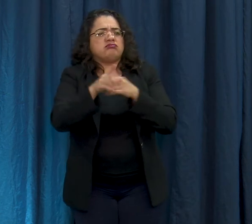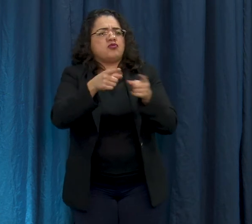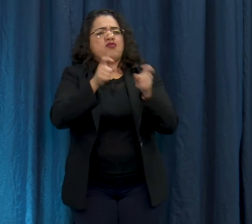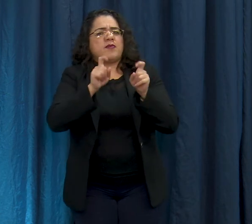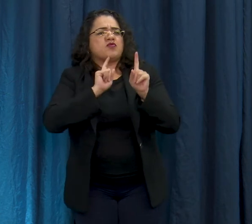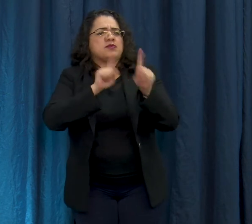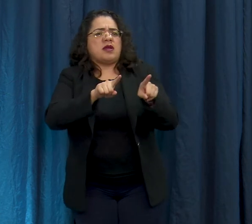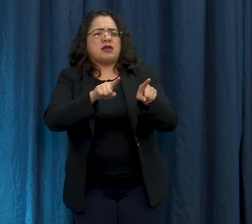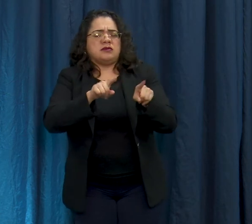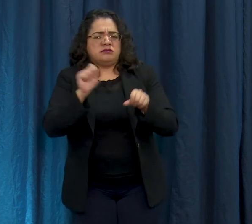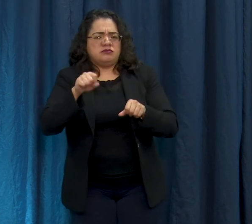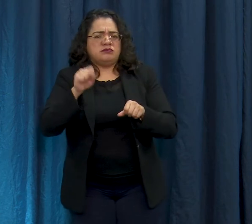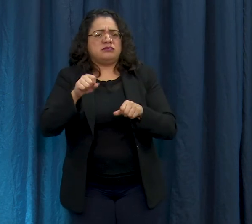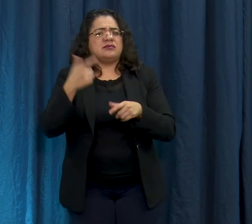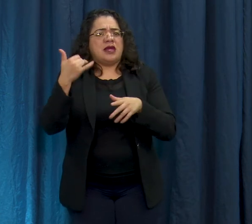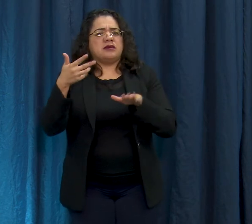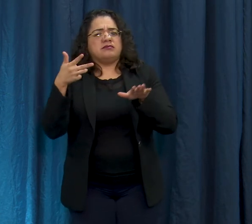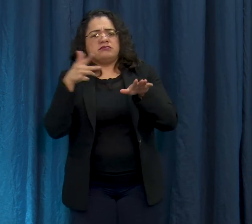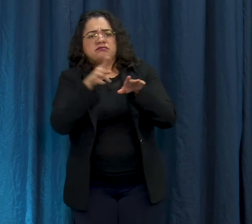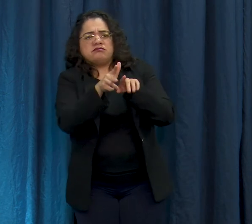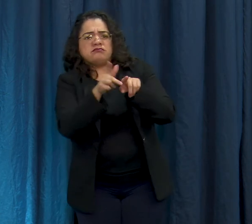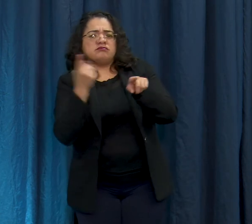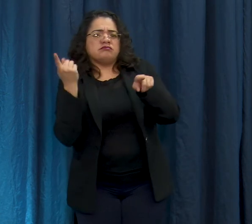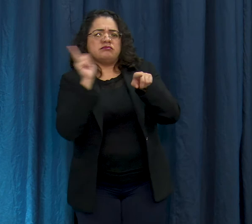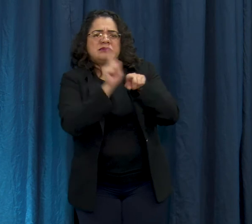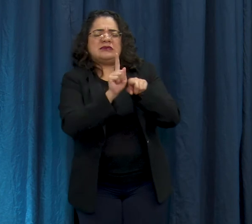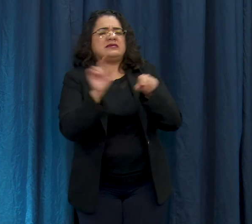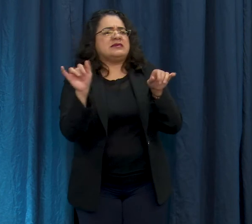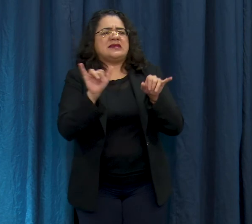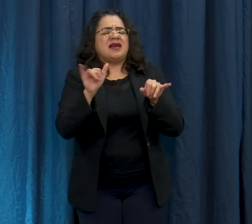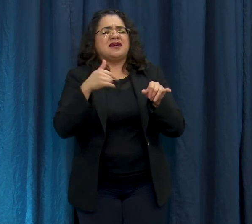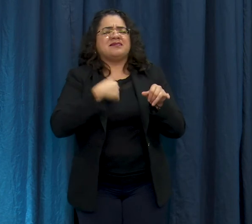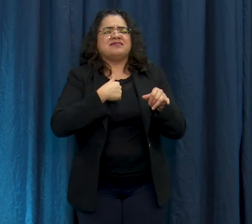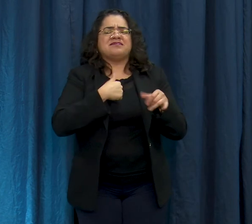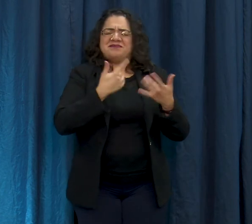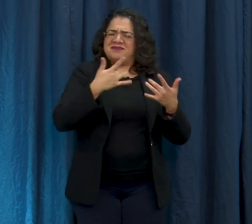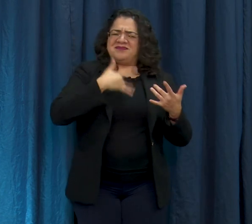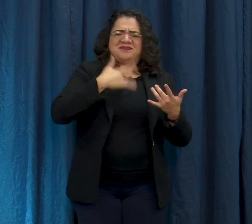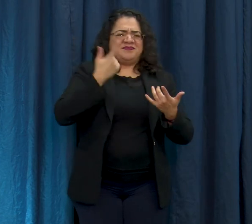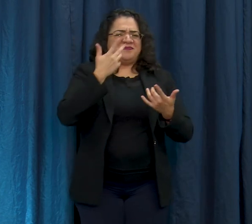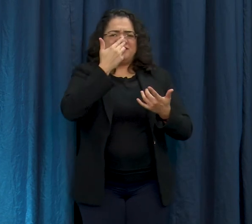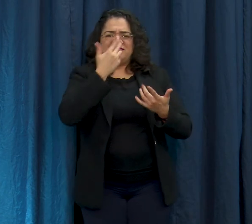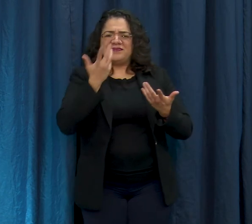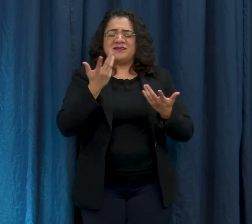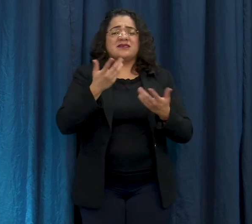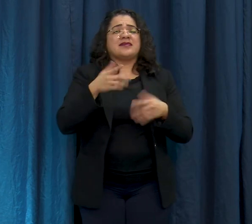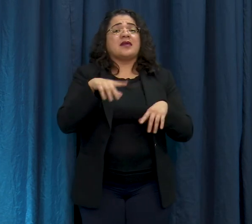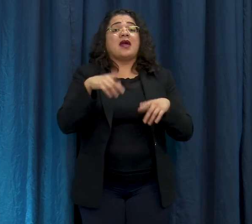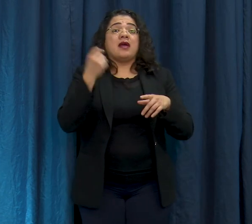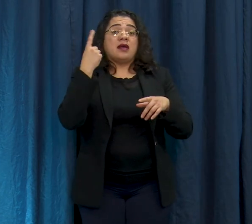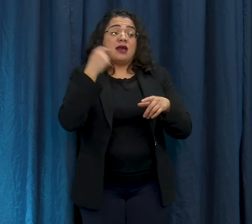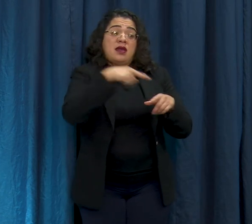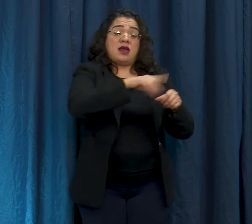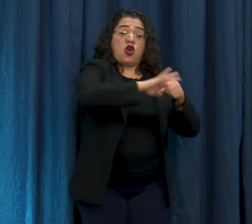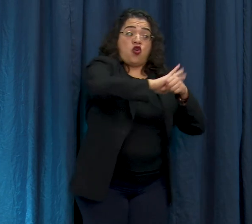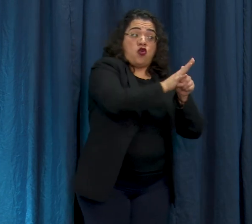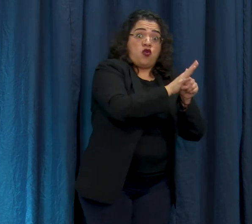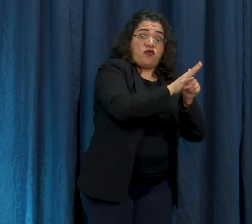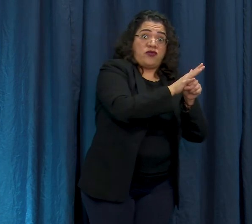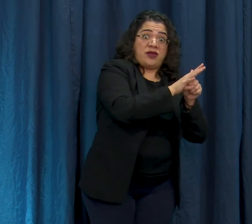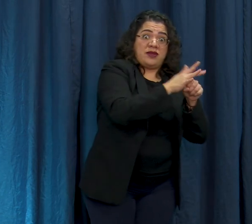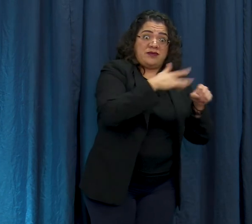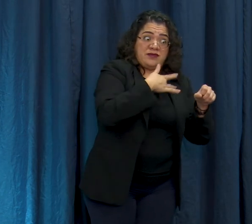beach va a tener un drive-thru donde pueden hacer sus a su examen de de covert 19 si es que